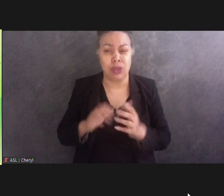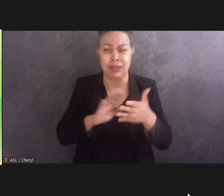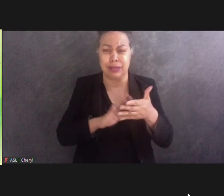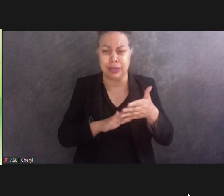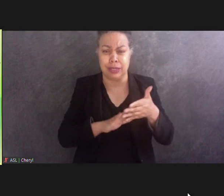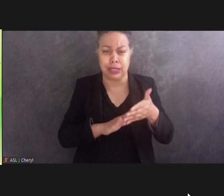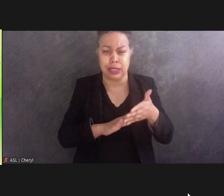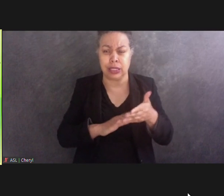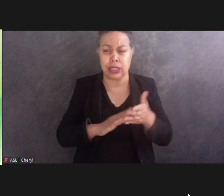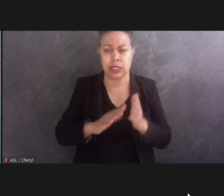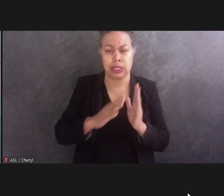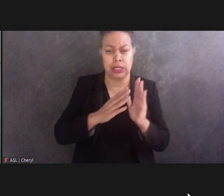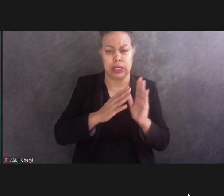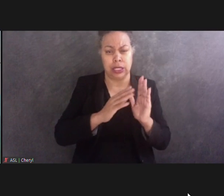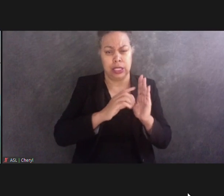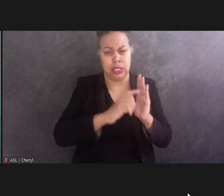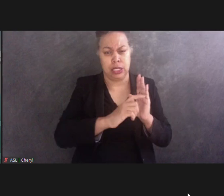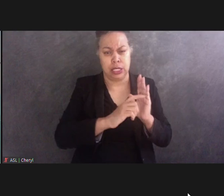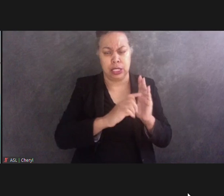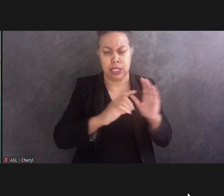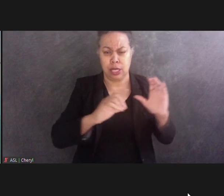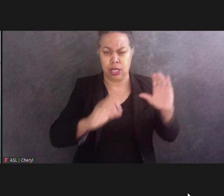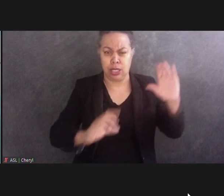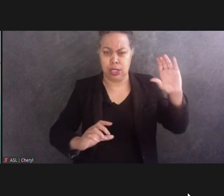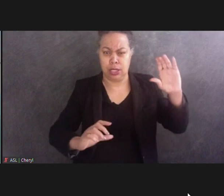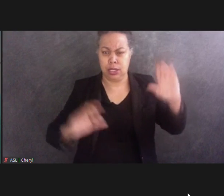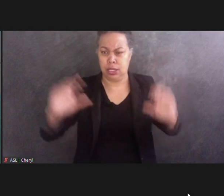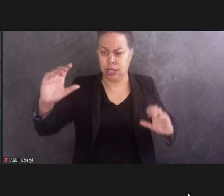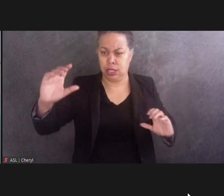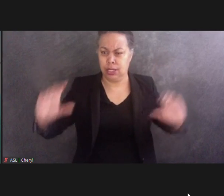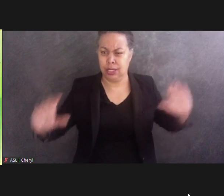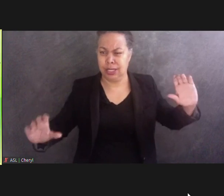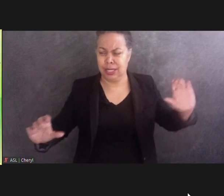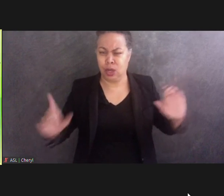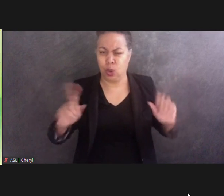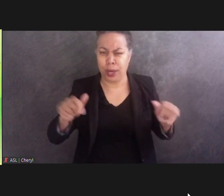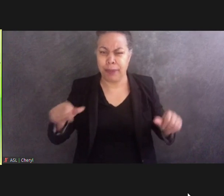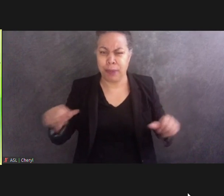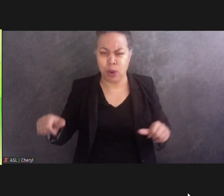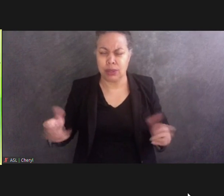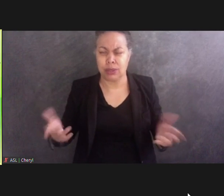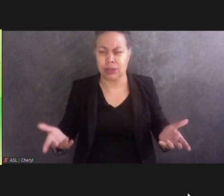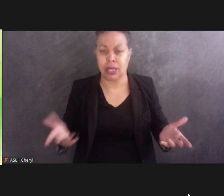vertical spacing, and two, contrast in raised versus indented dots.